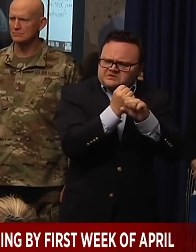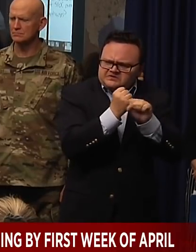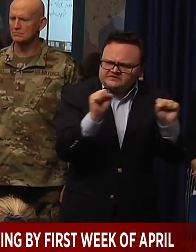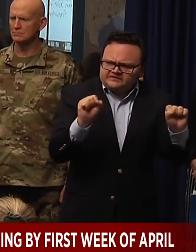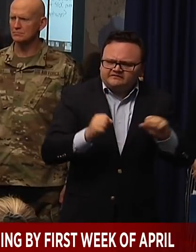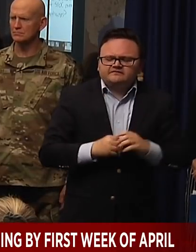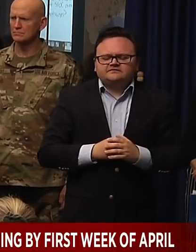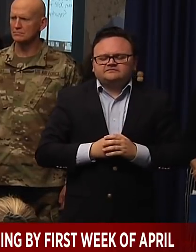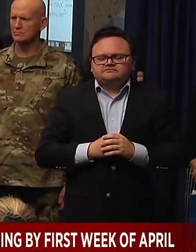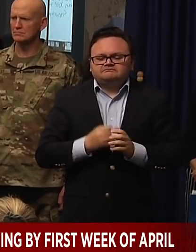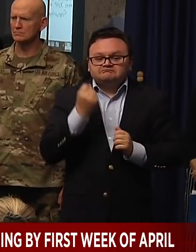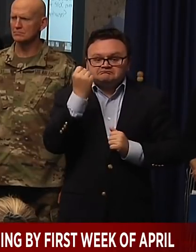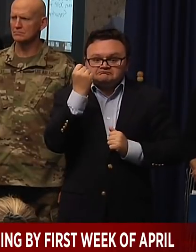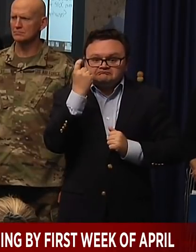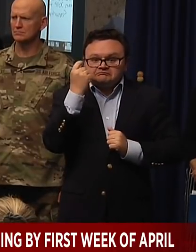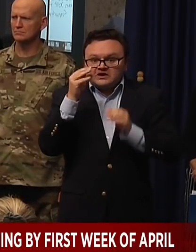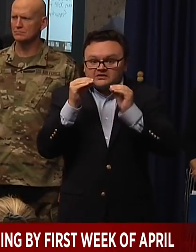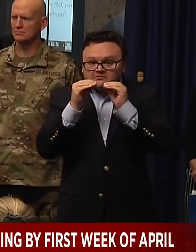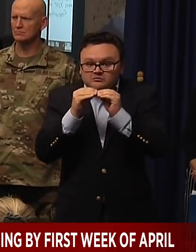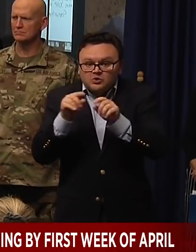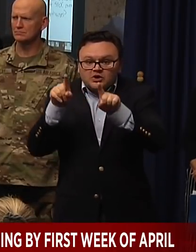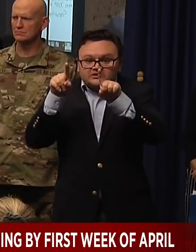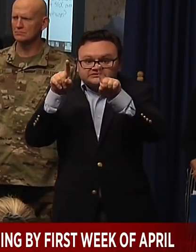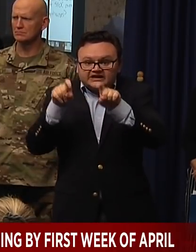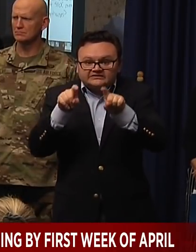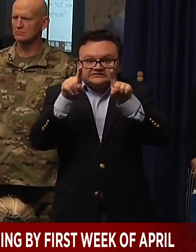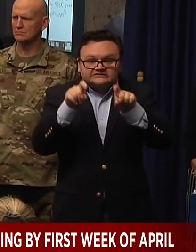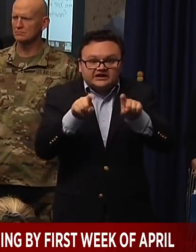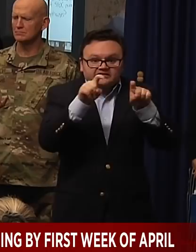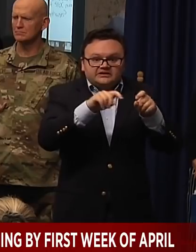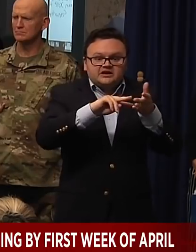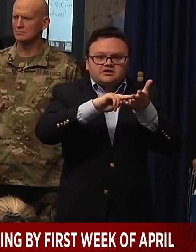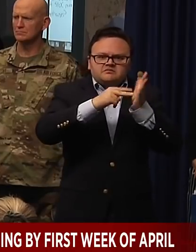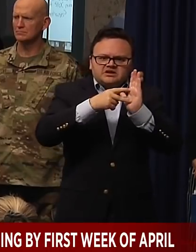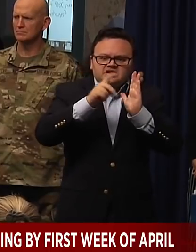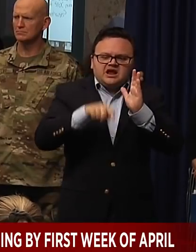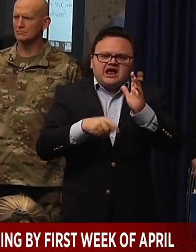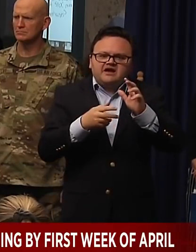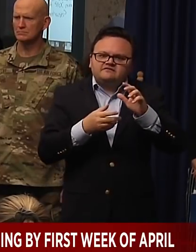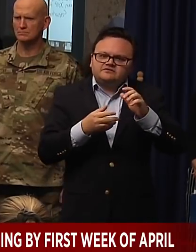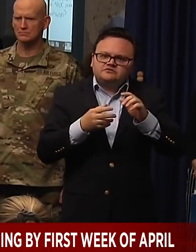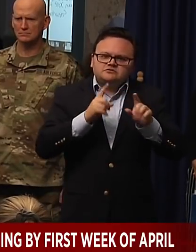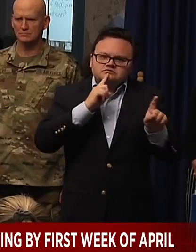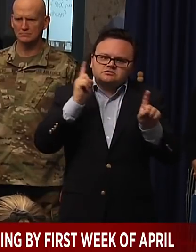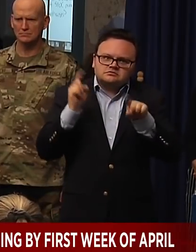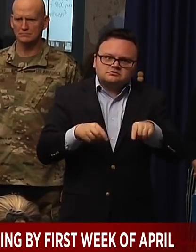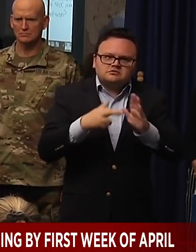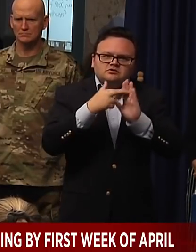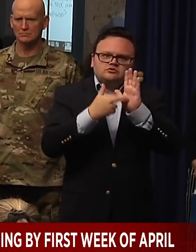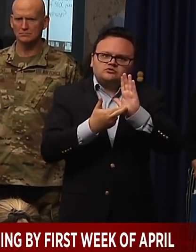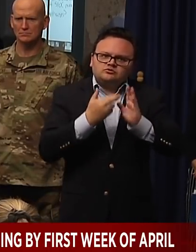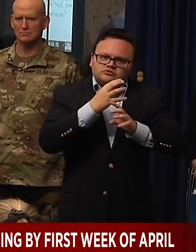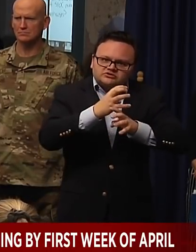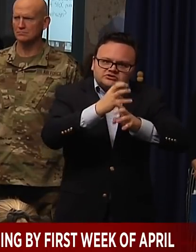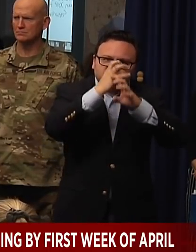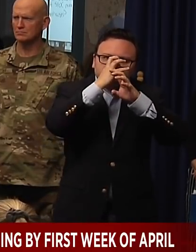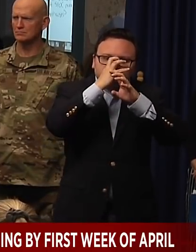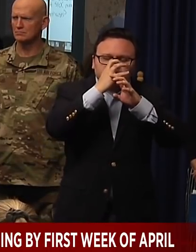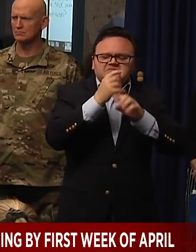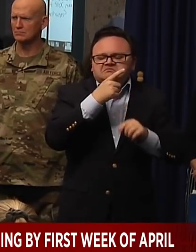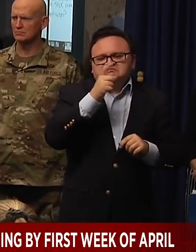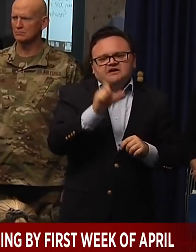test, the less restrictive some of these things are going to need to be on society. South Korea never did a lockdown